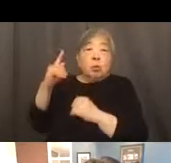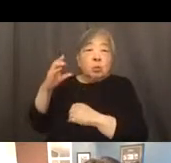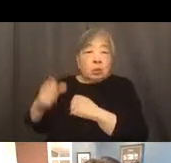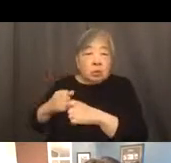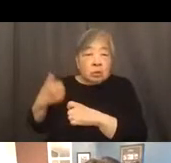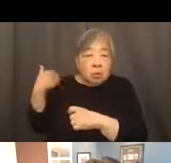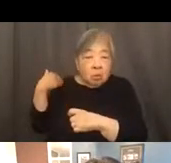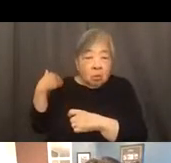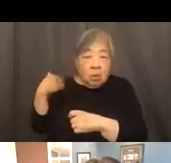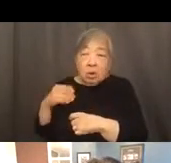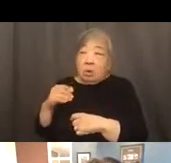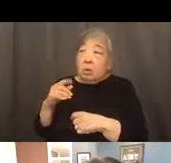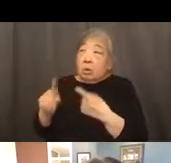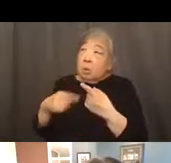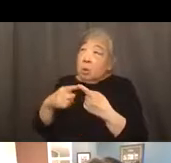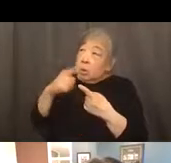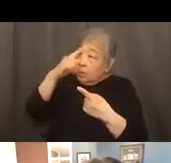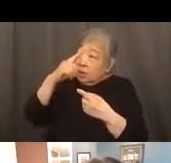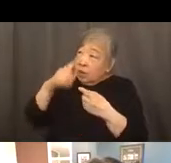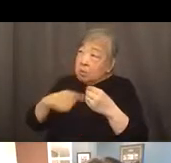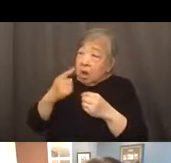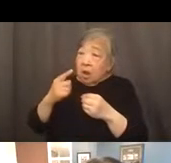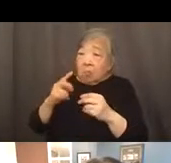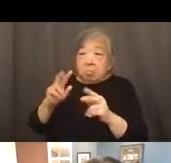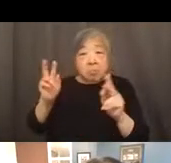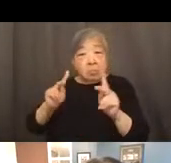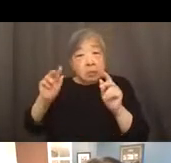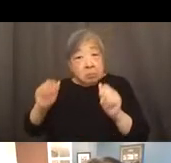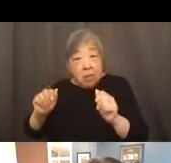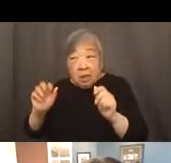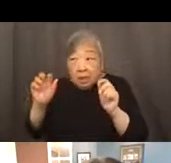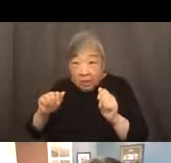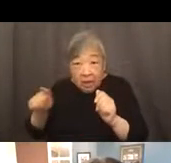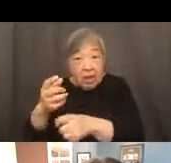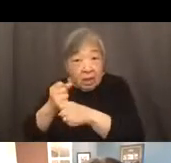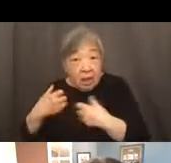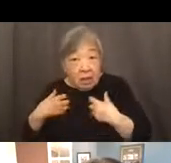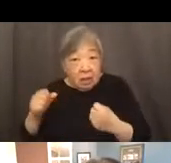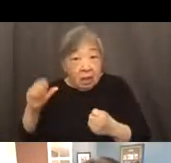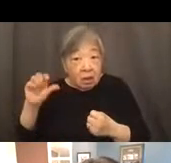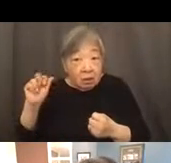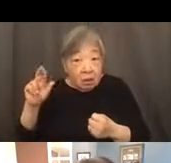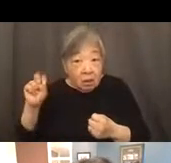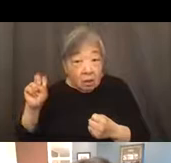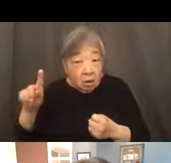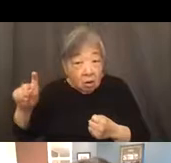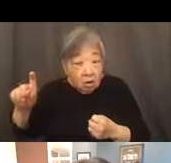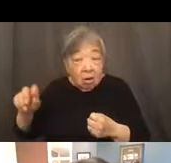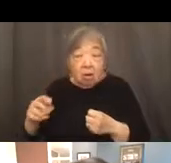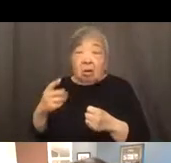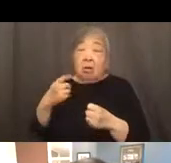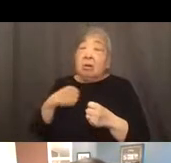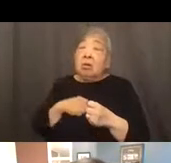like people's ability to just access healthcare. We recognize